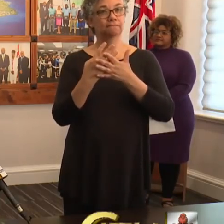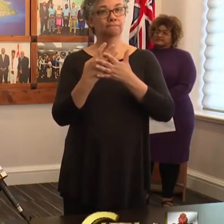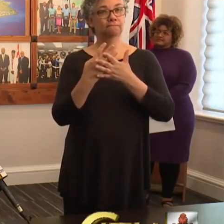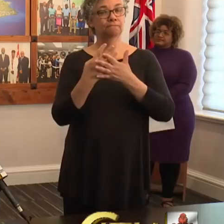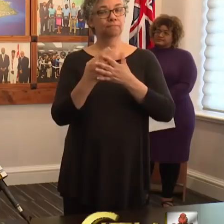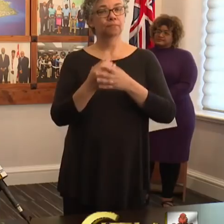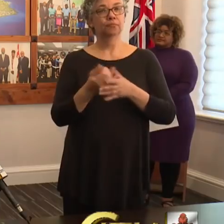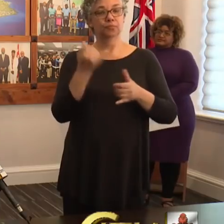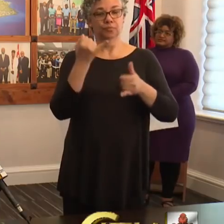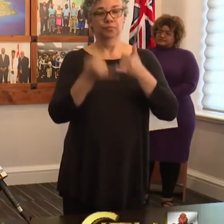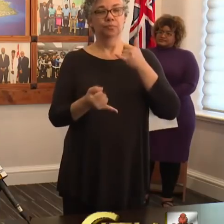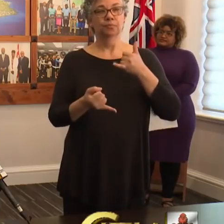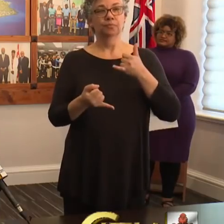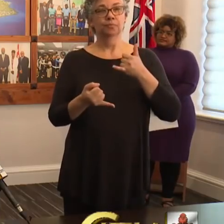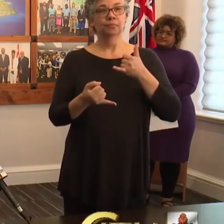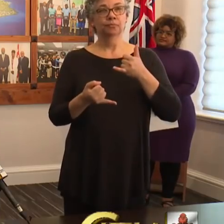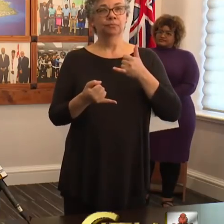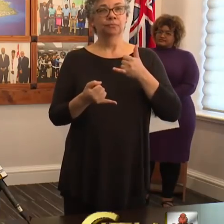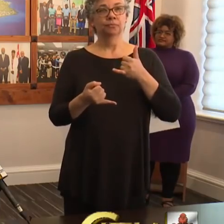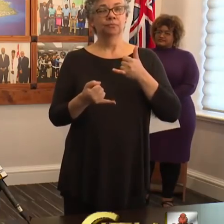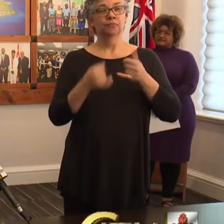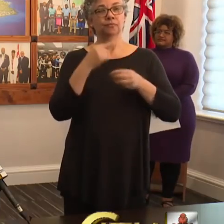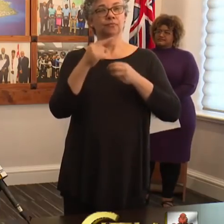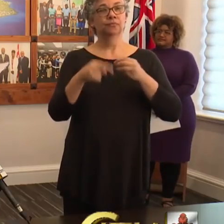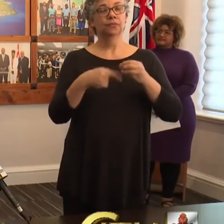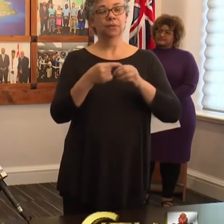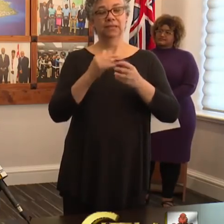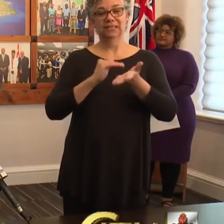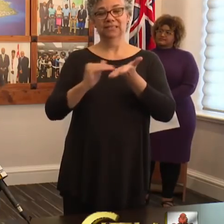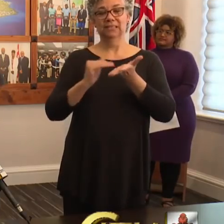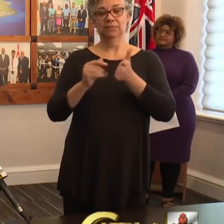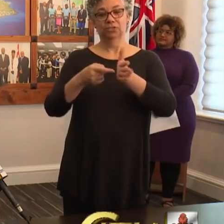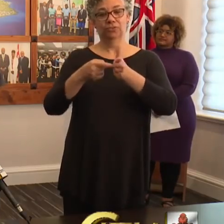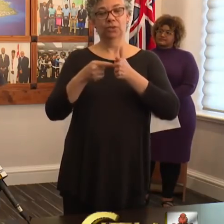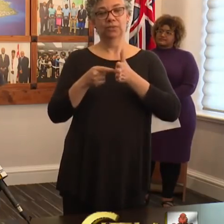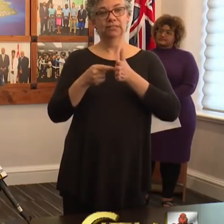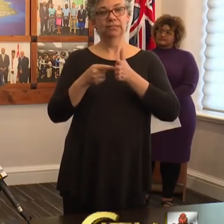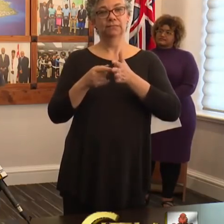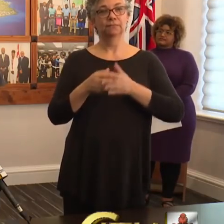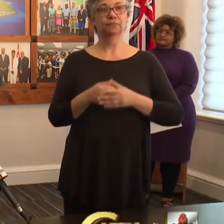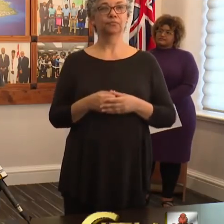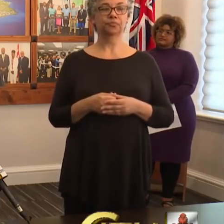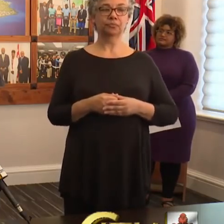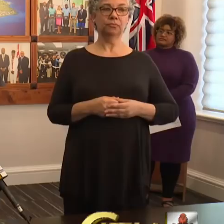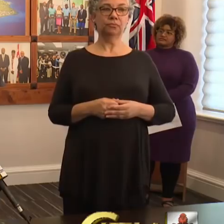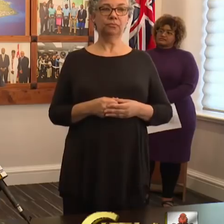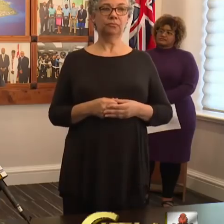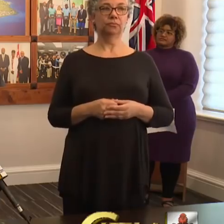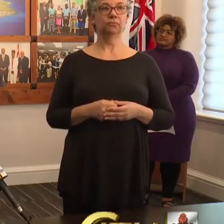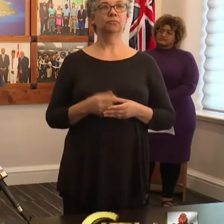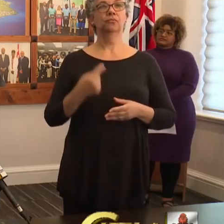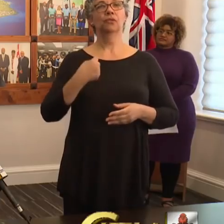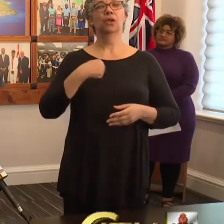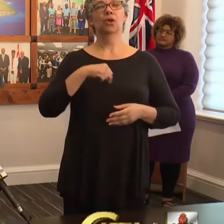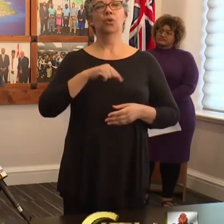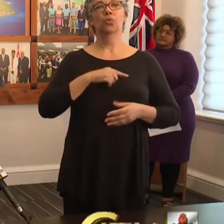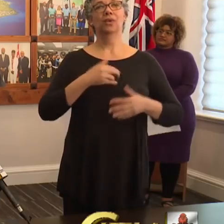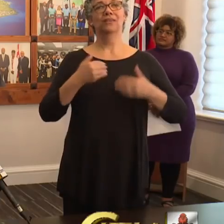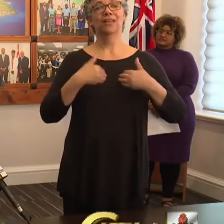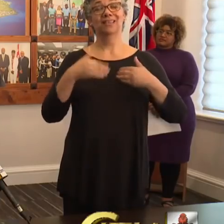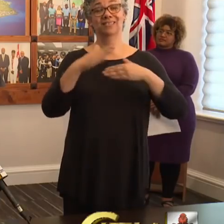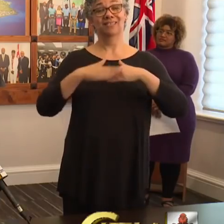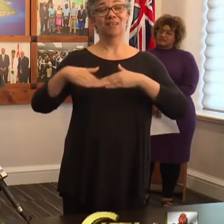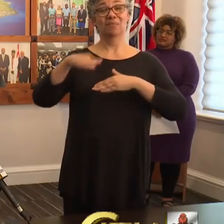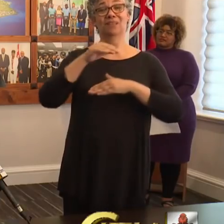Finally, with reference to exemption requests, we have had over 2